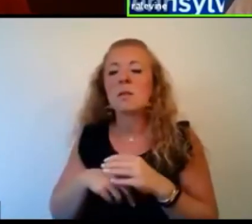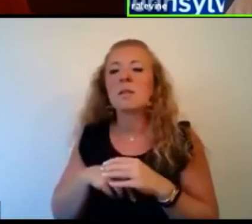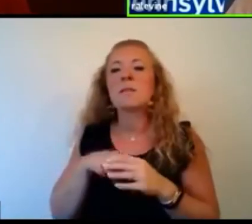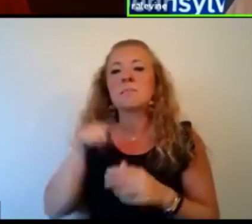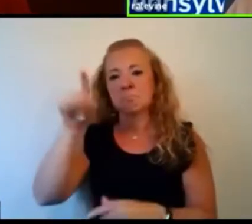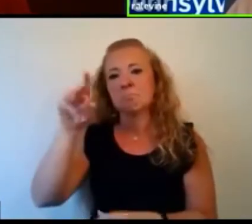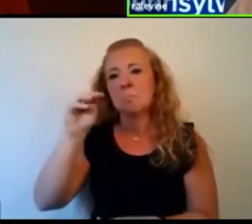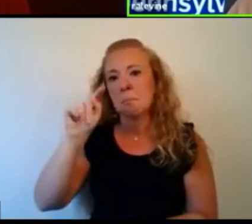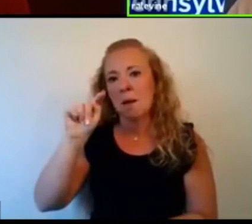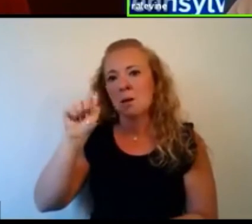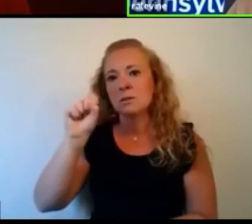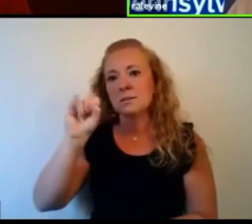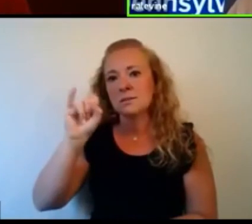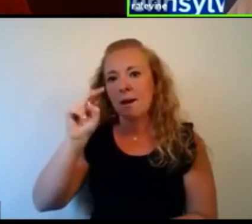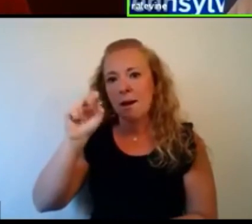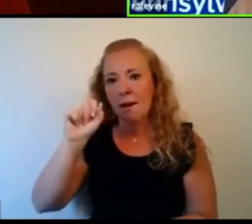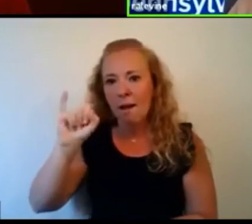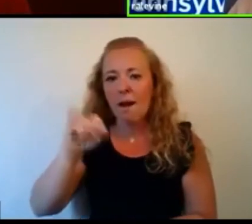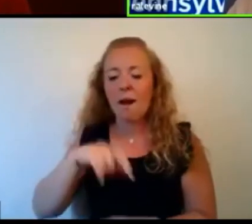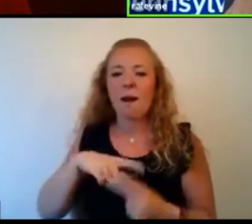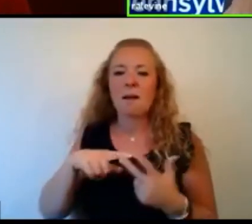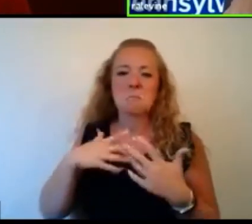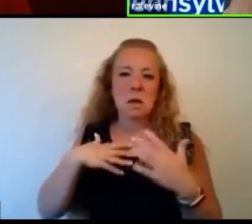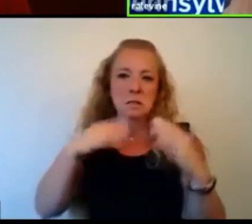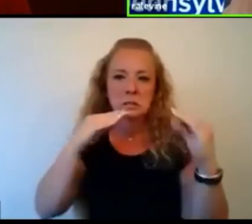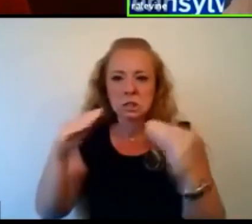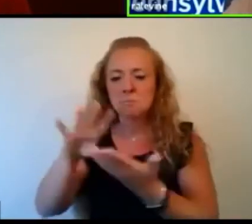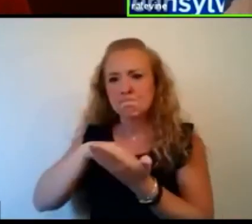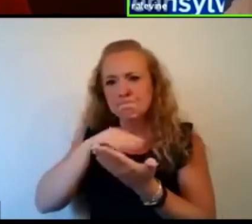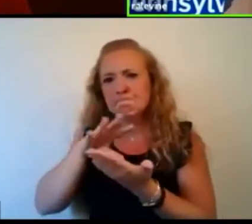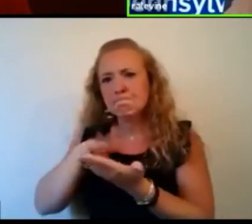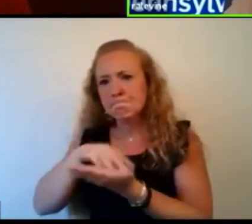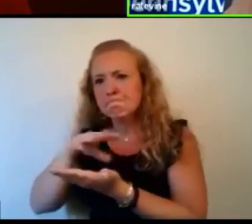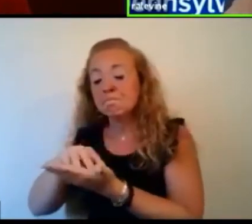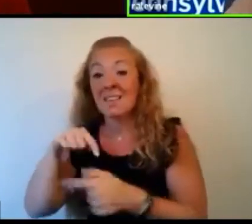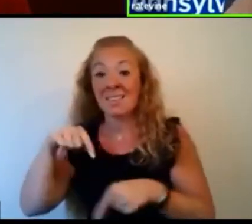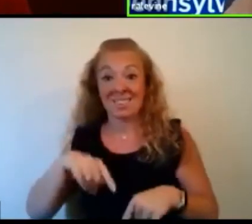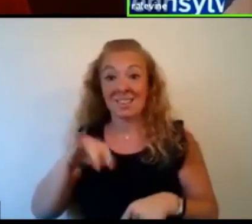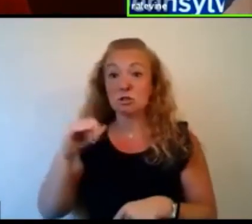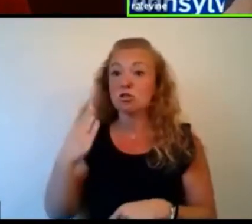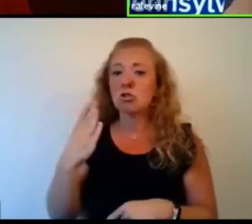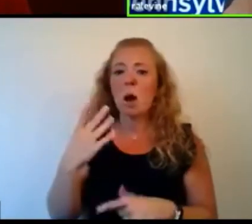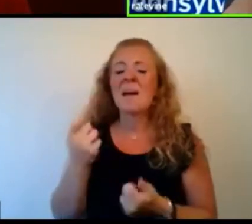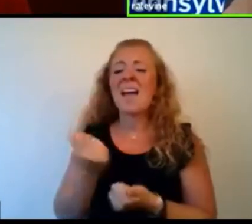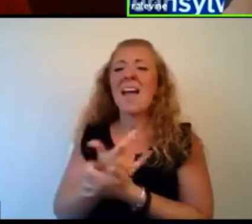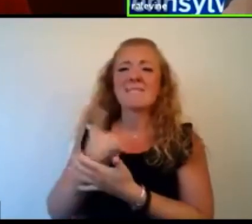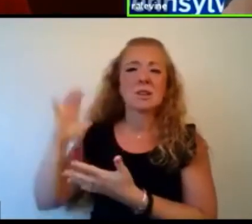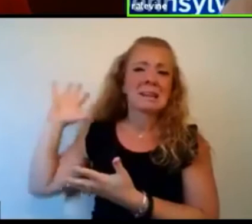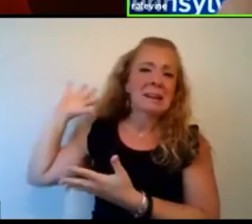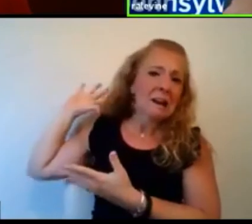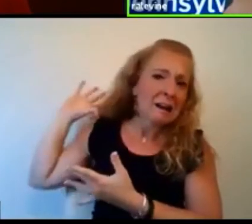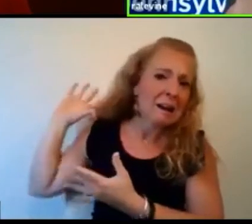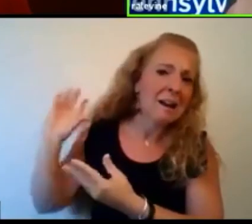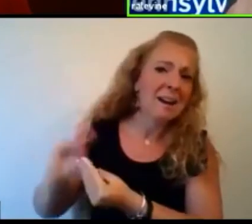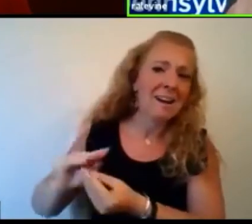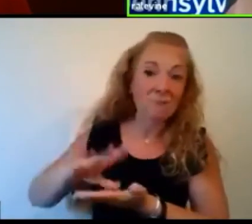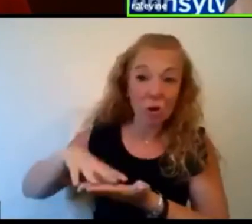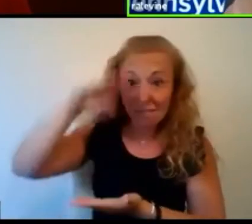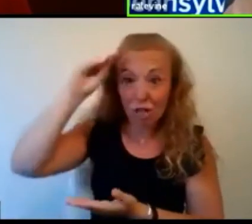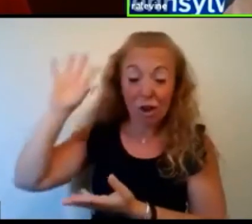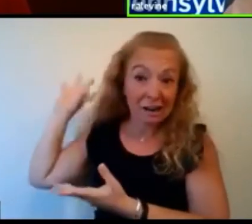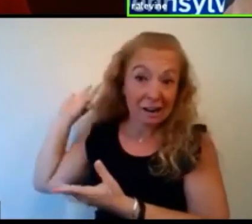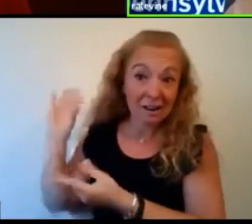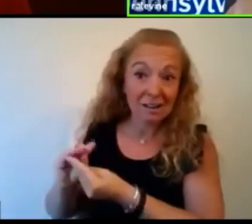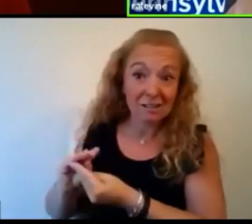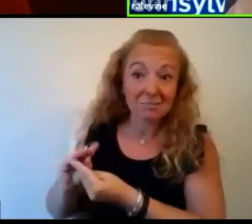Sinai, my teaching, et cetera. And I quit, you know, at this job, I use everything I ever learned ever in this